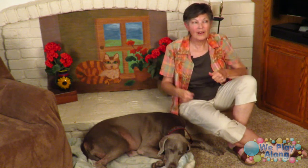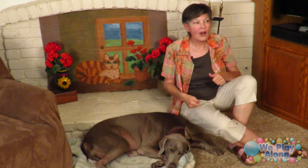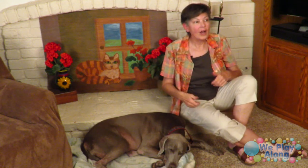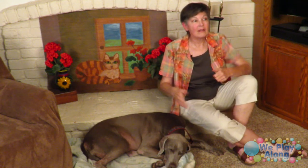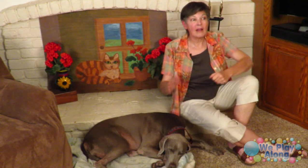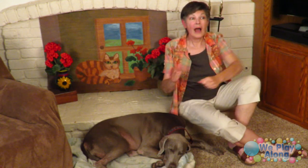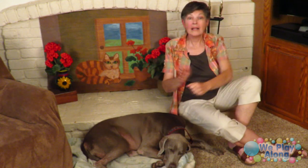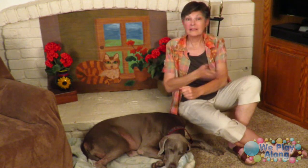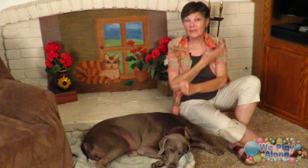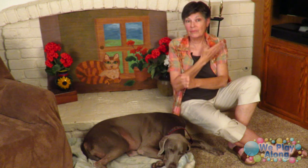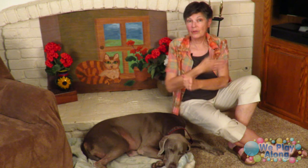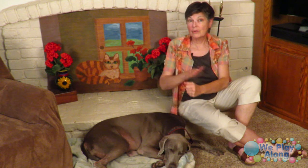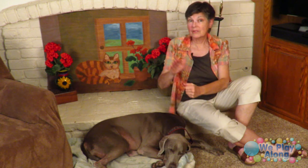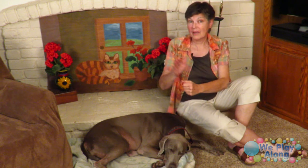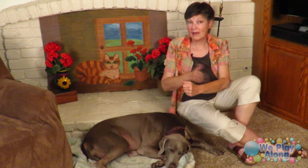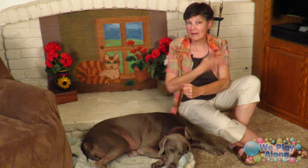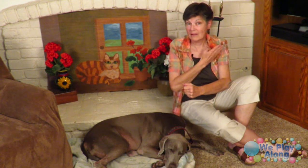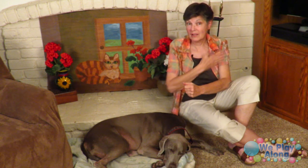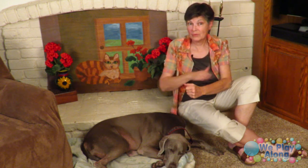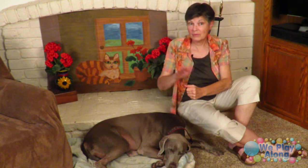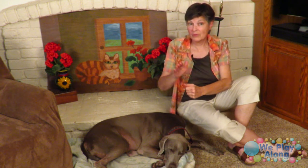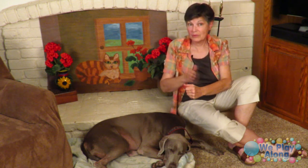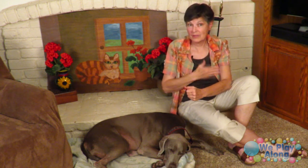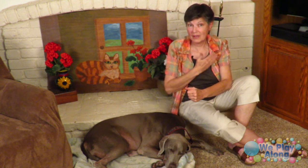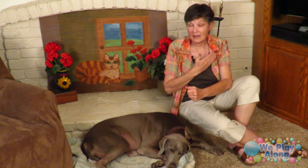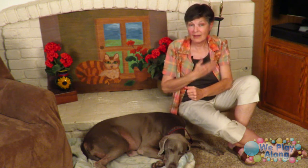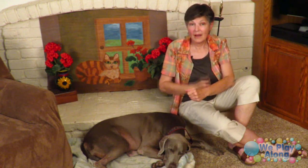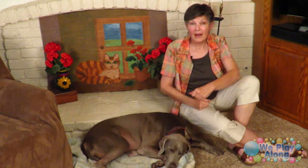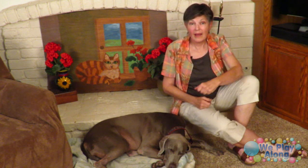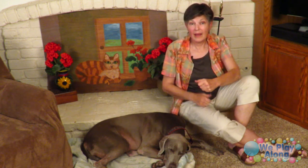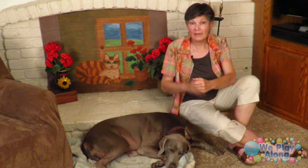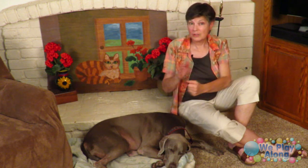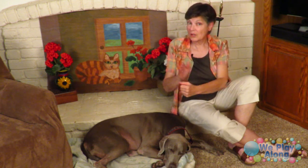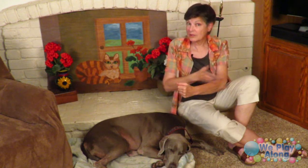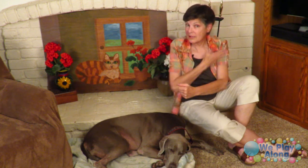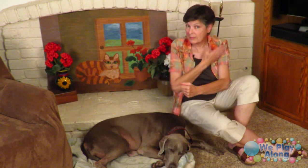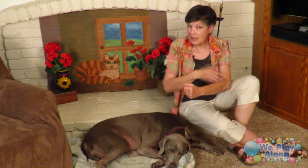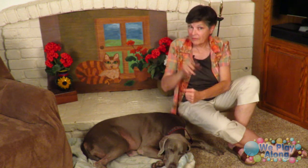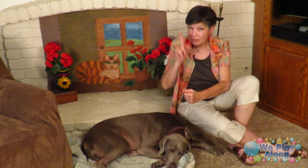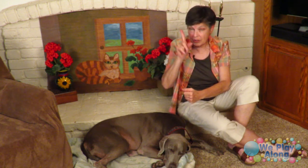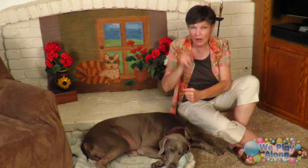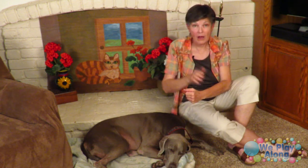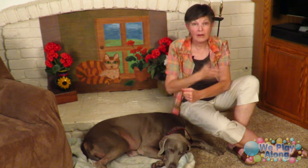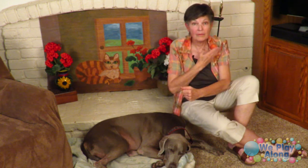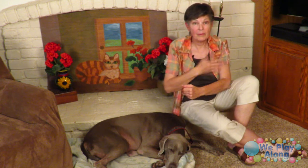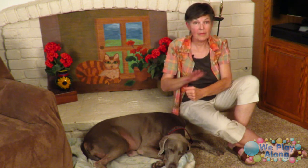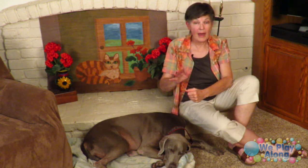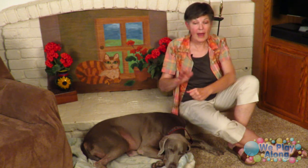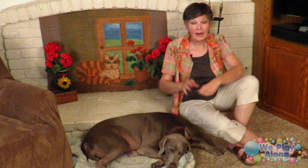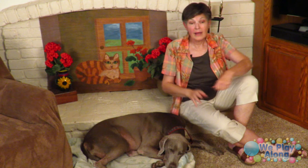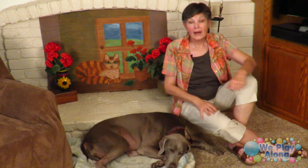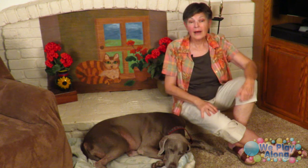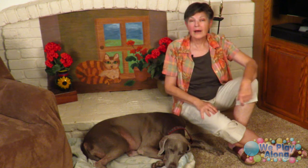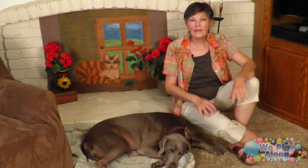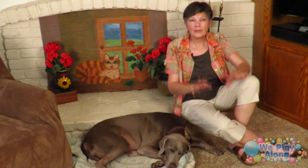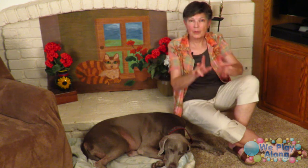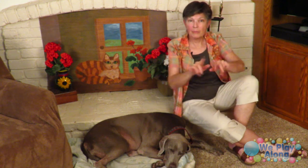lots of music things with music and this is all same sign for song remember that there's a